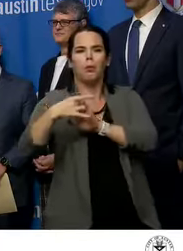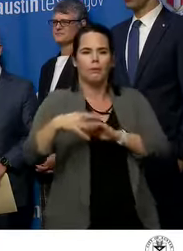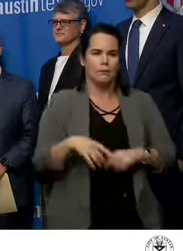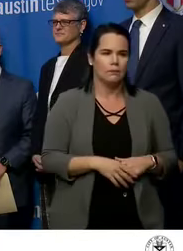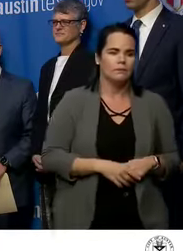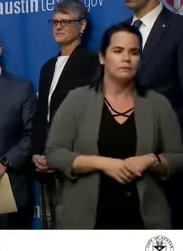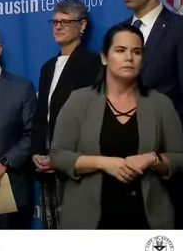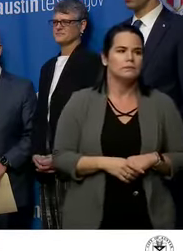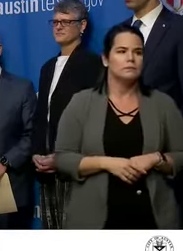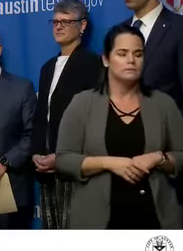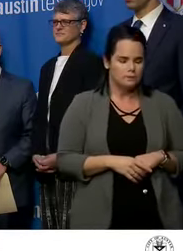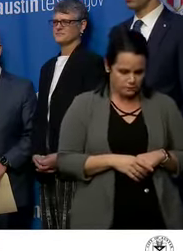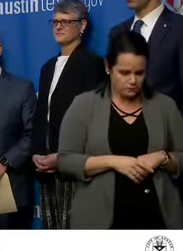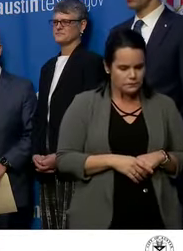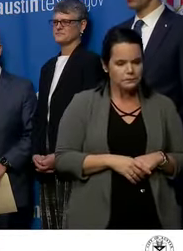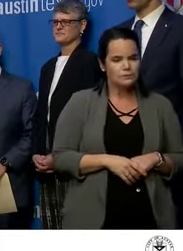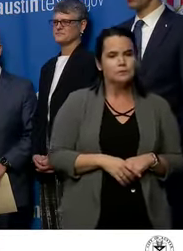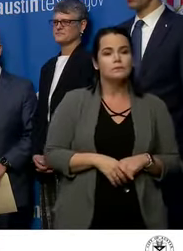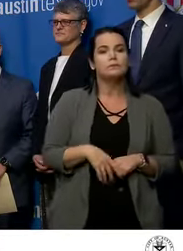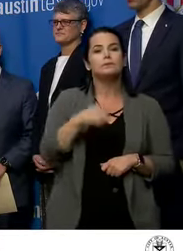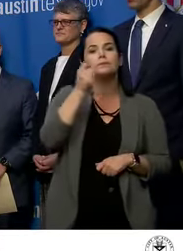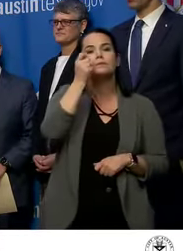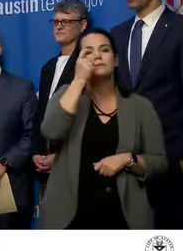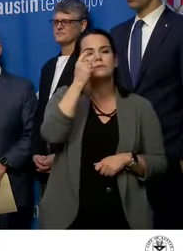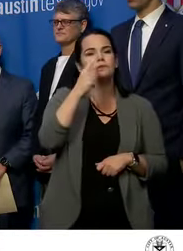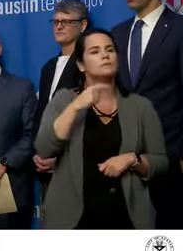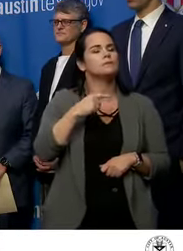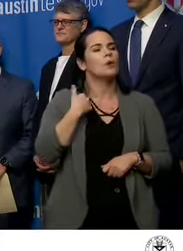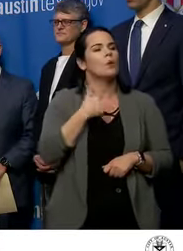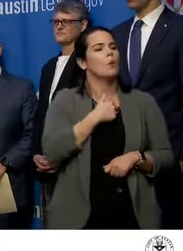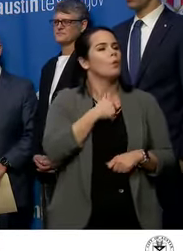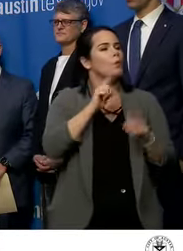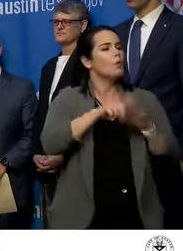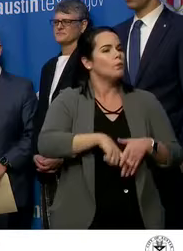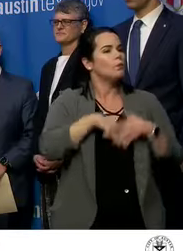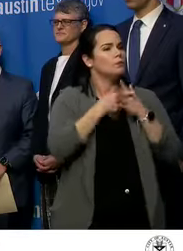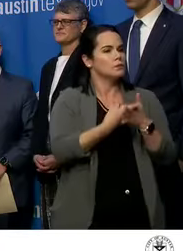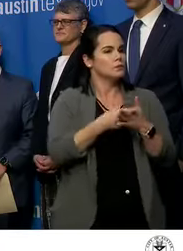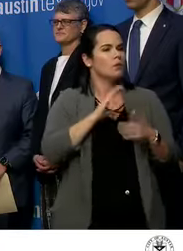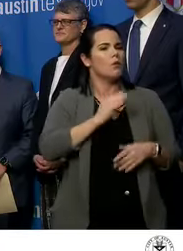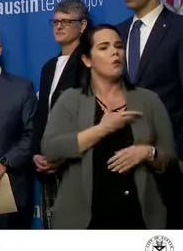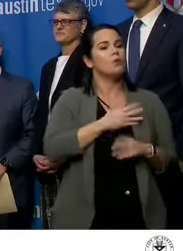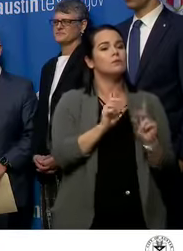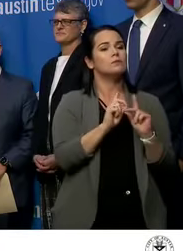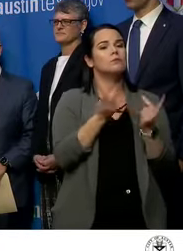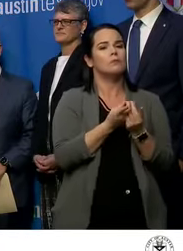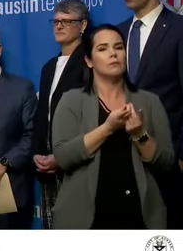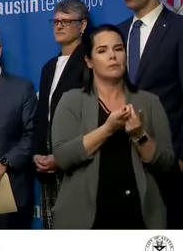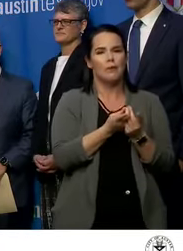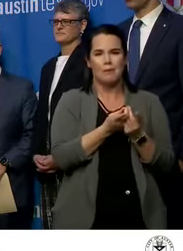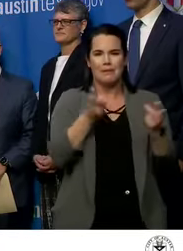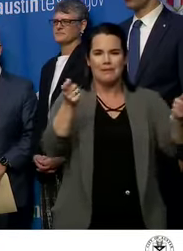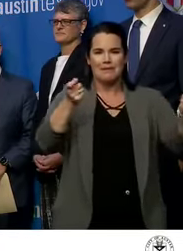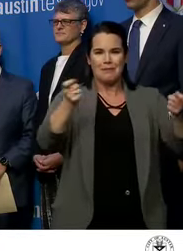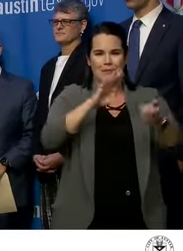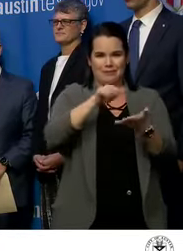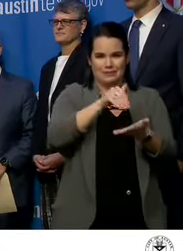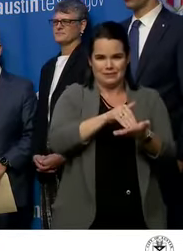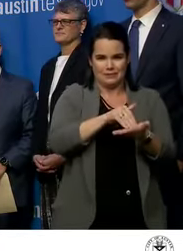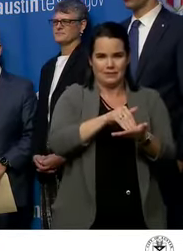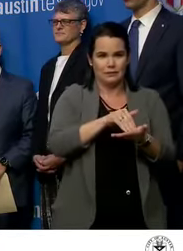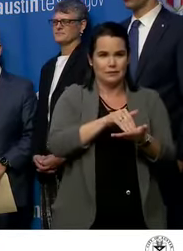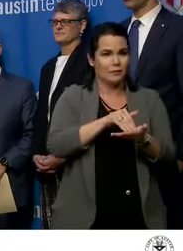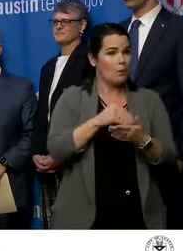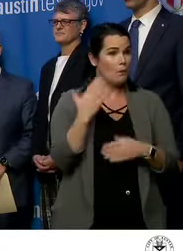The Austin Public Health activated our department operation command center on February 5th to allow